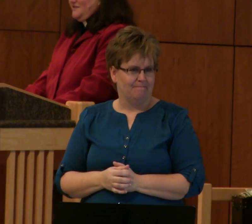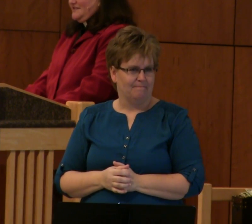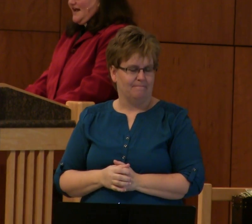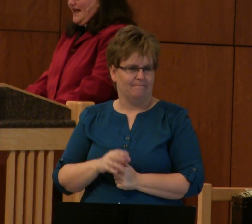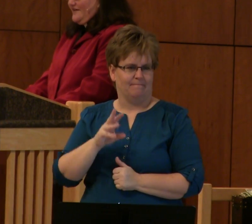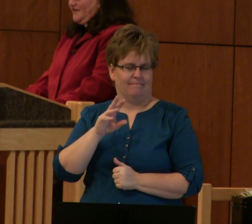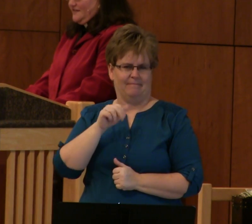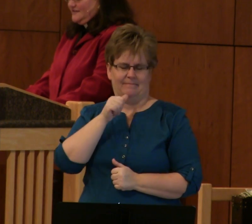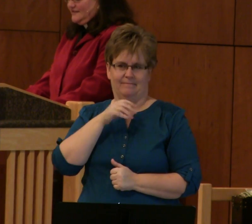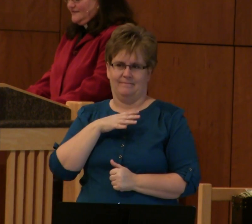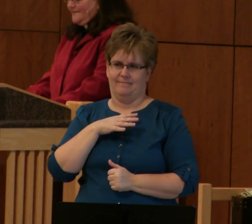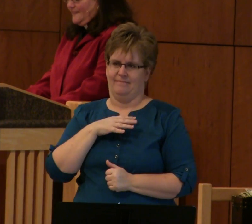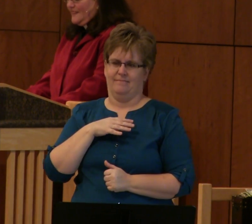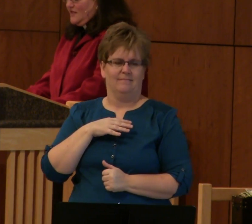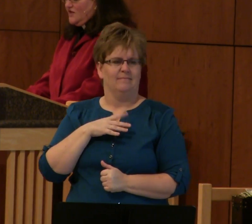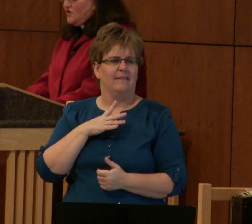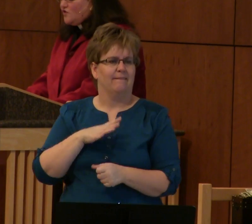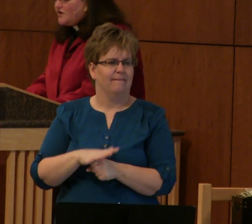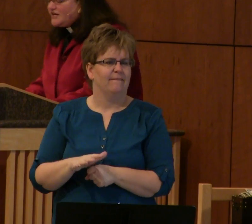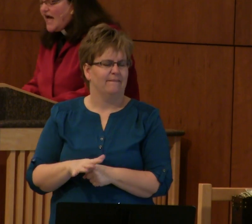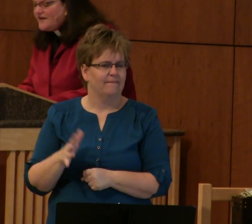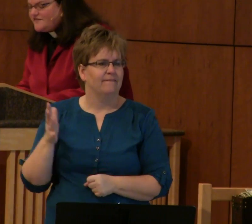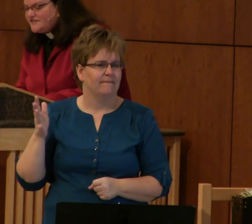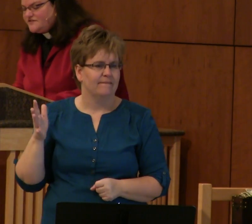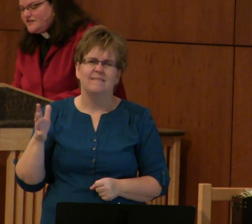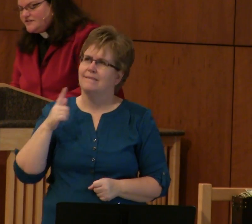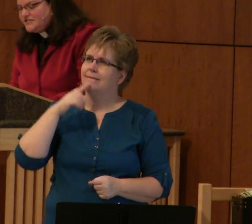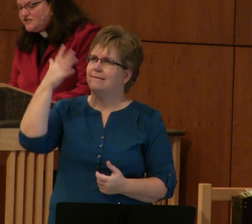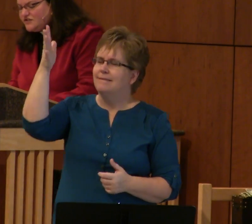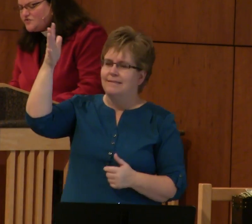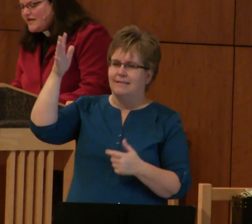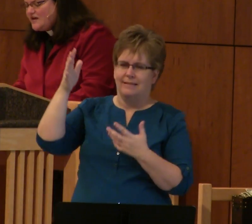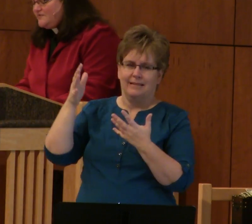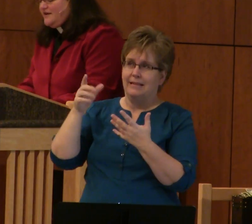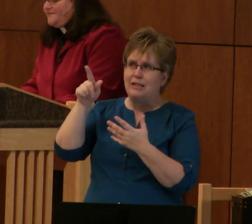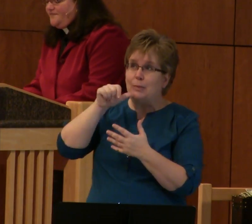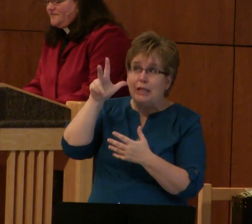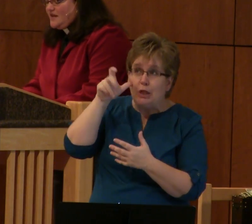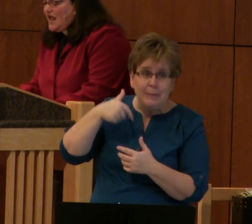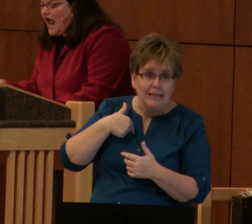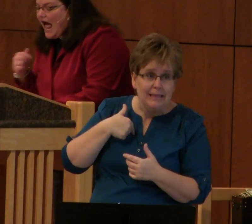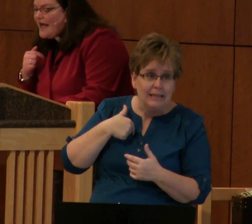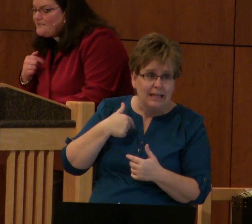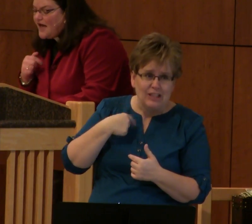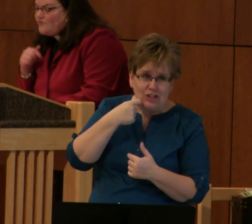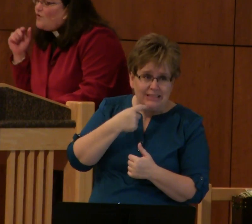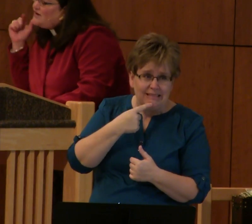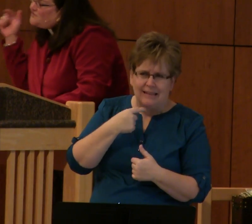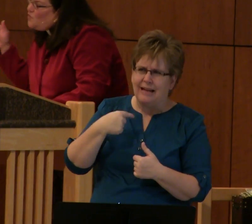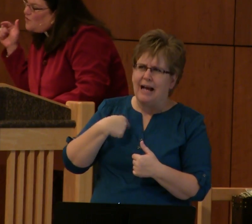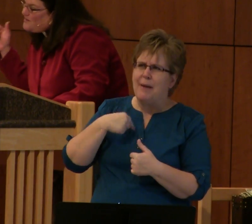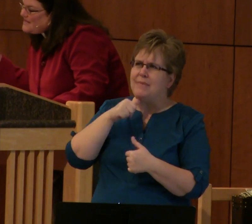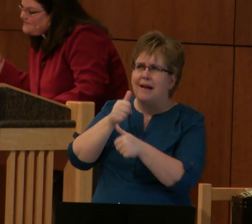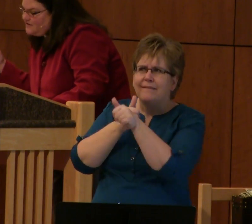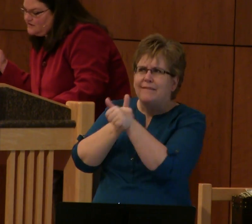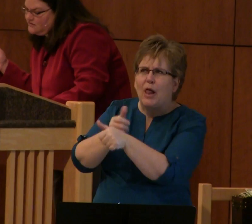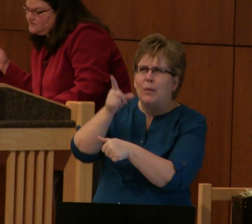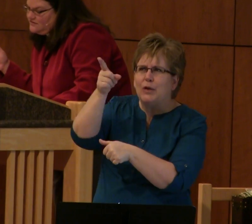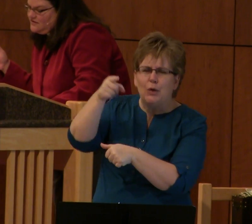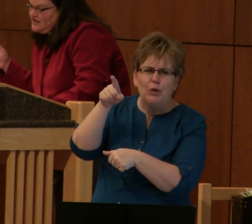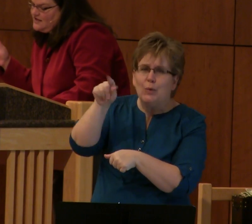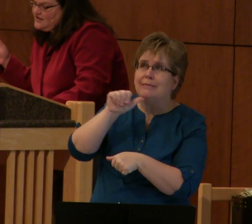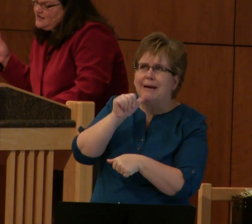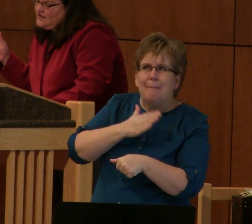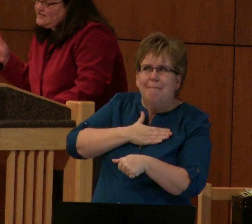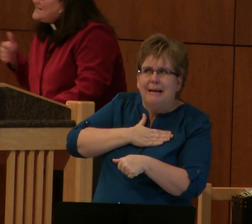The widow is not having this. Lord God of Israel, did you hear me? I'm not one of your people.